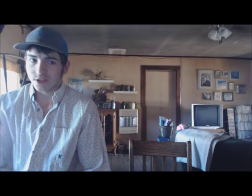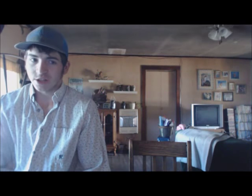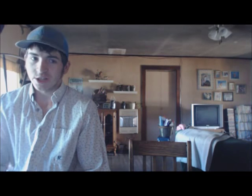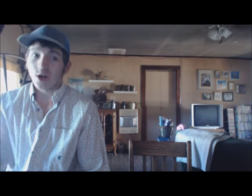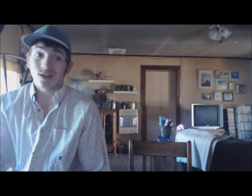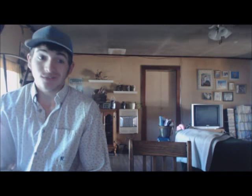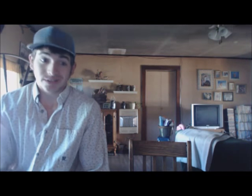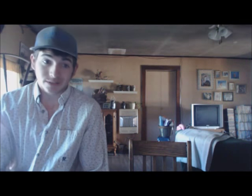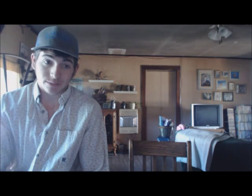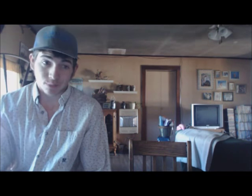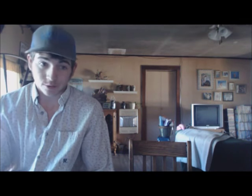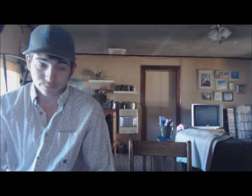The non-venced-in part.